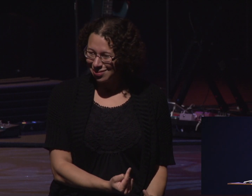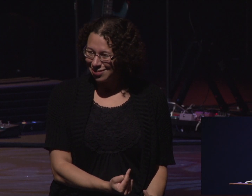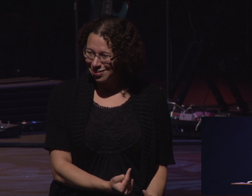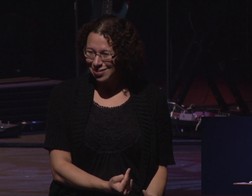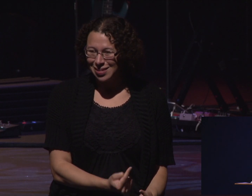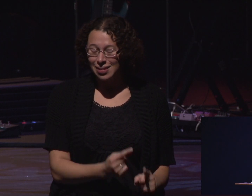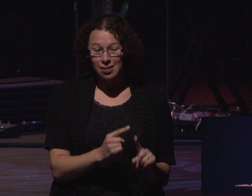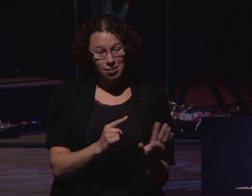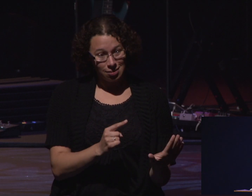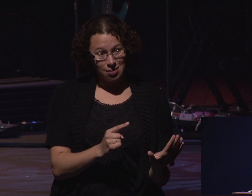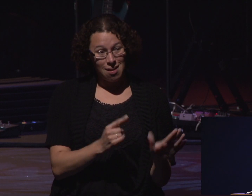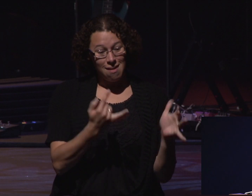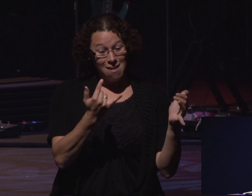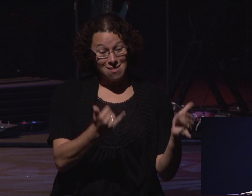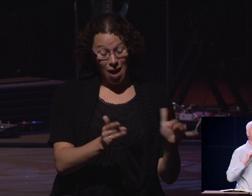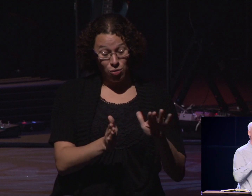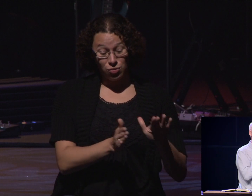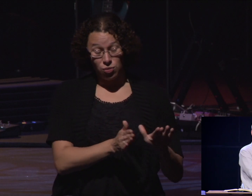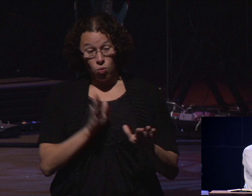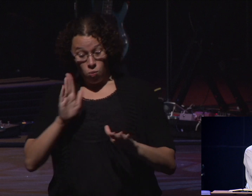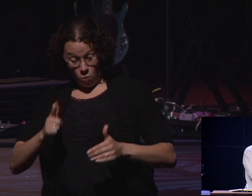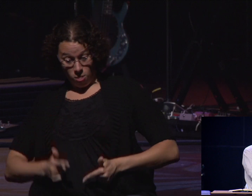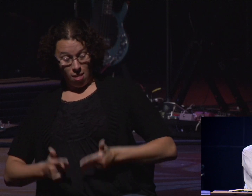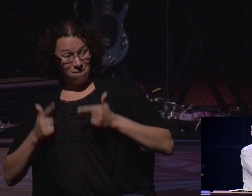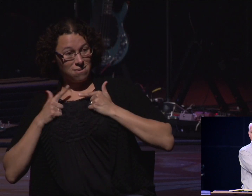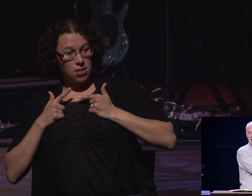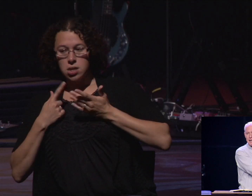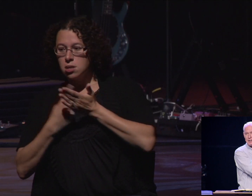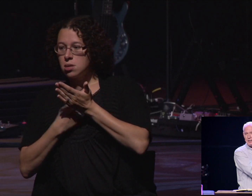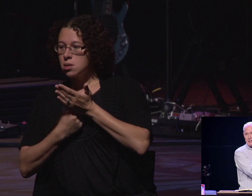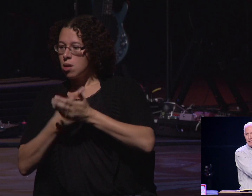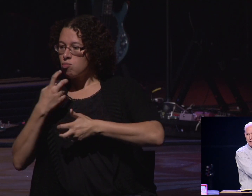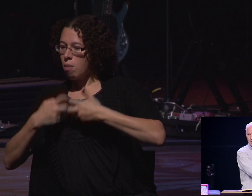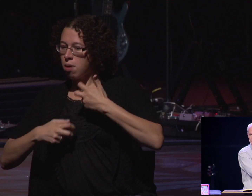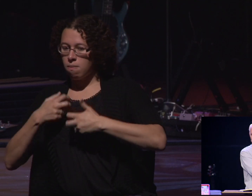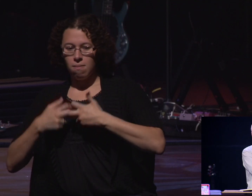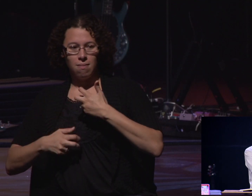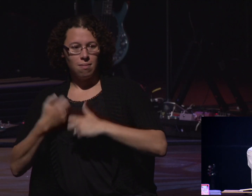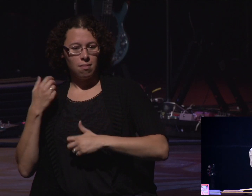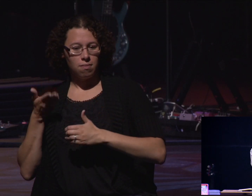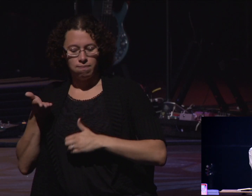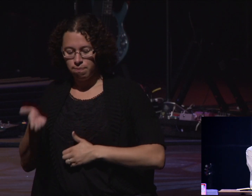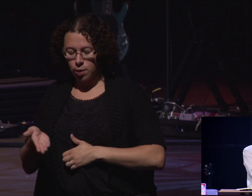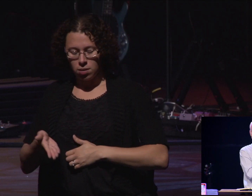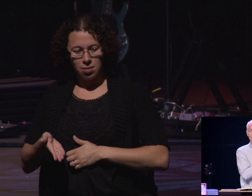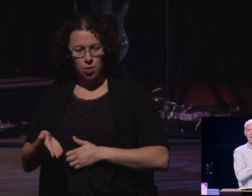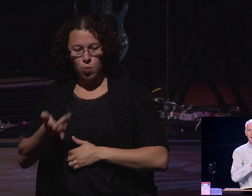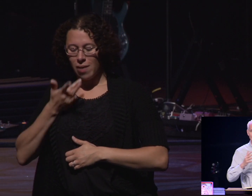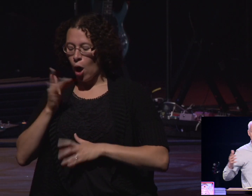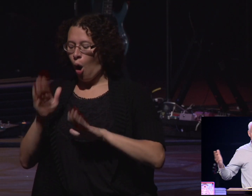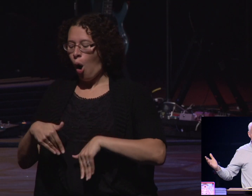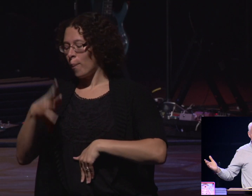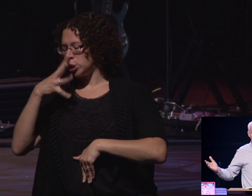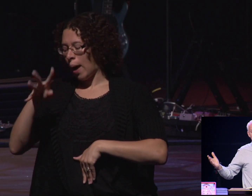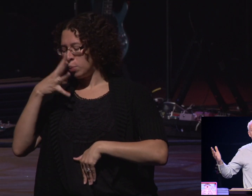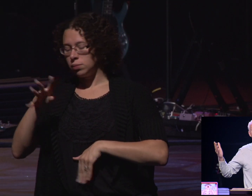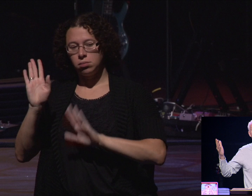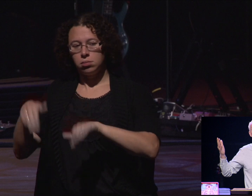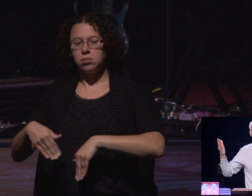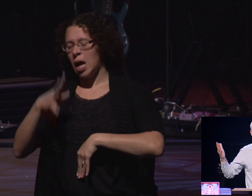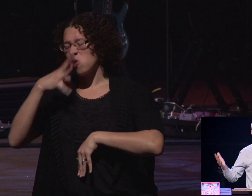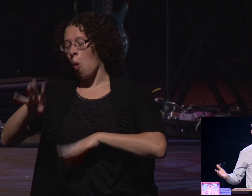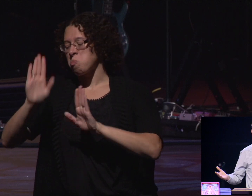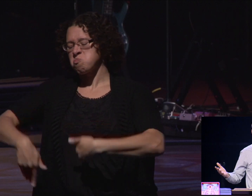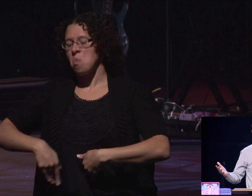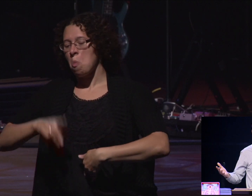by others, sometimes brought on by ourselves. And we just want to ignore it and pretend it doesn't exist. And we just need to go to God and be honest and confess. And God,